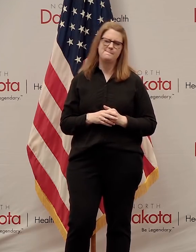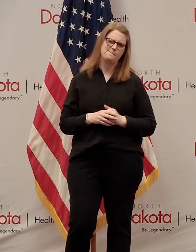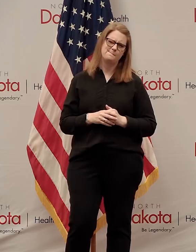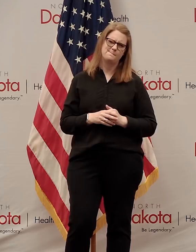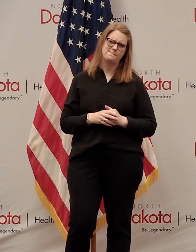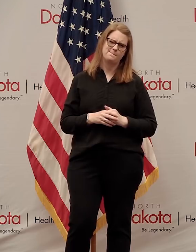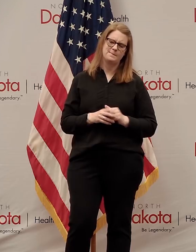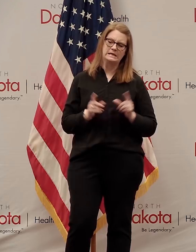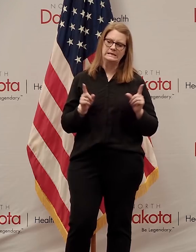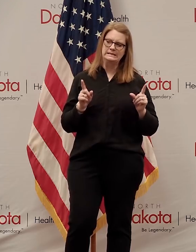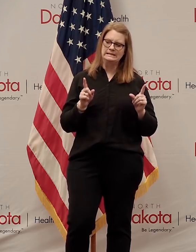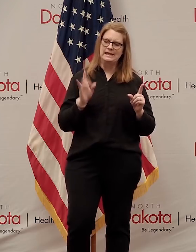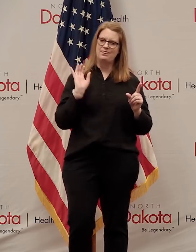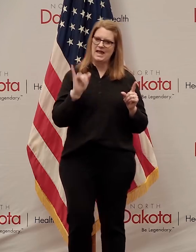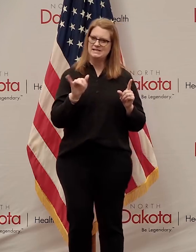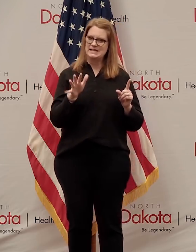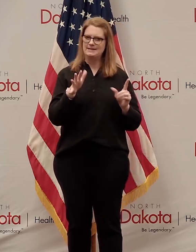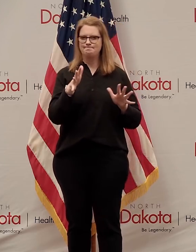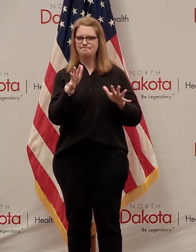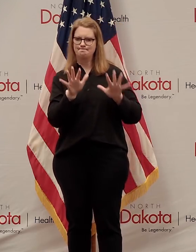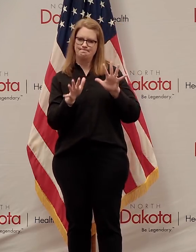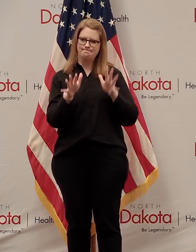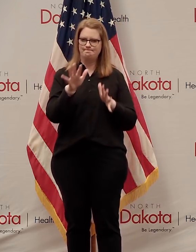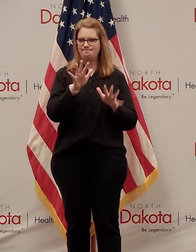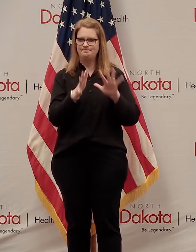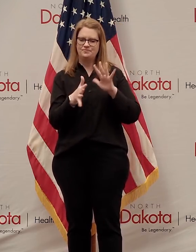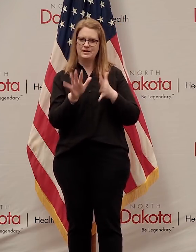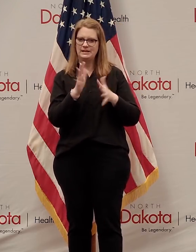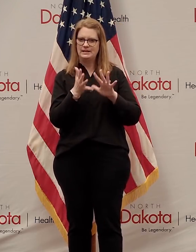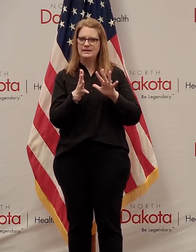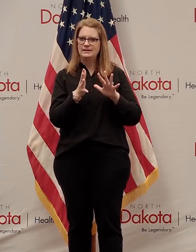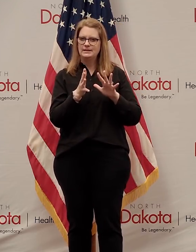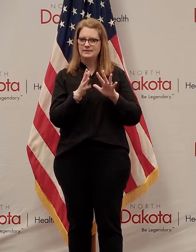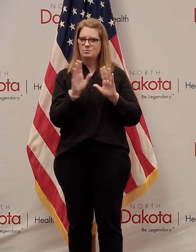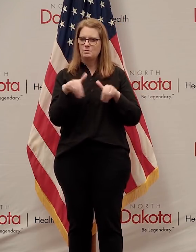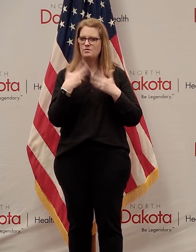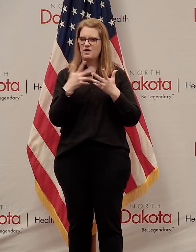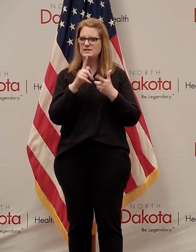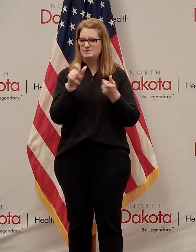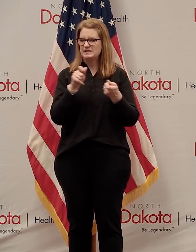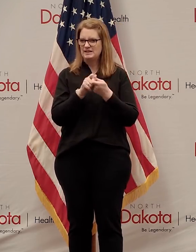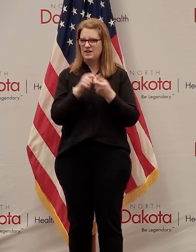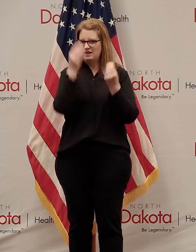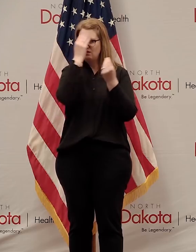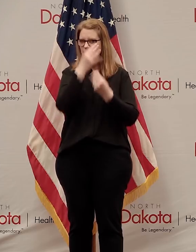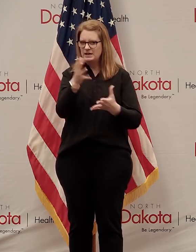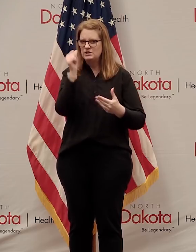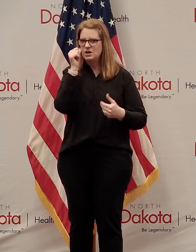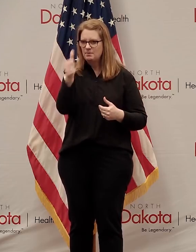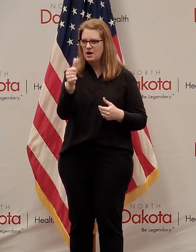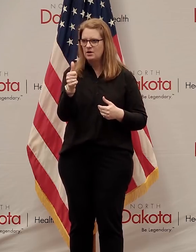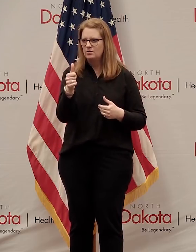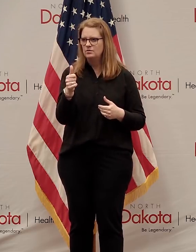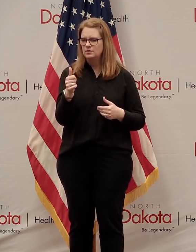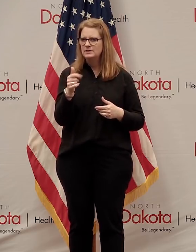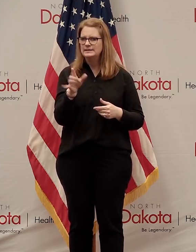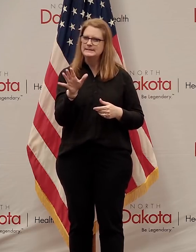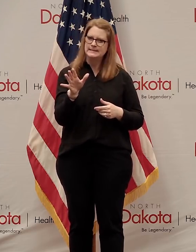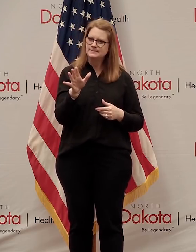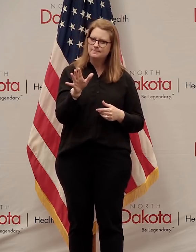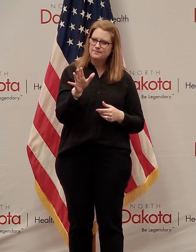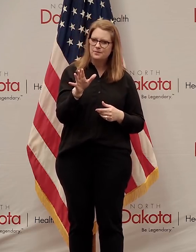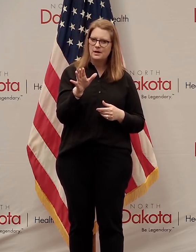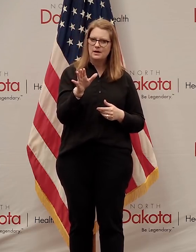That's that intersection that we talked about before, and I guess we'll give details on that tomorrow. Because that's that intersection of